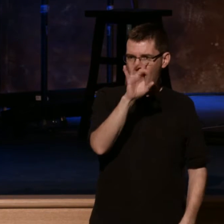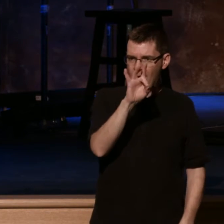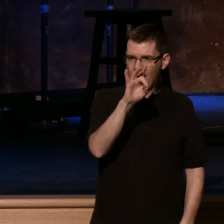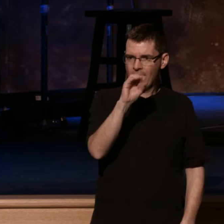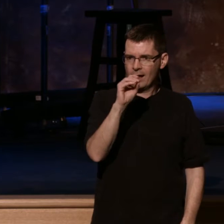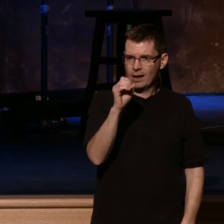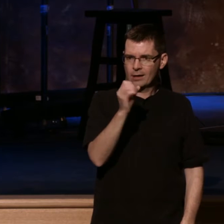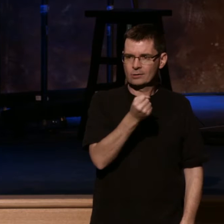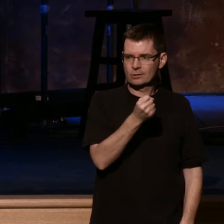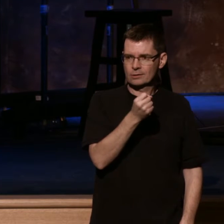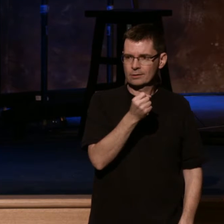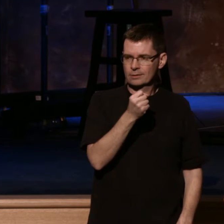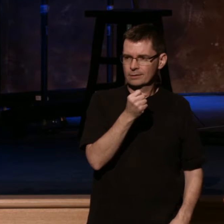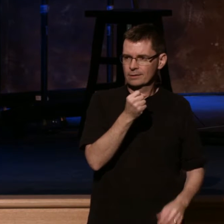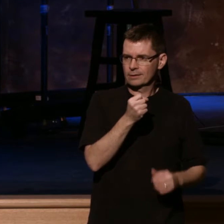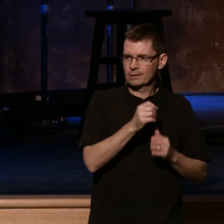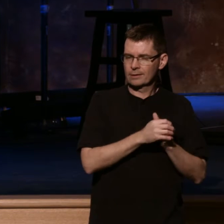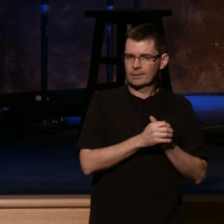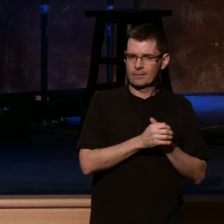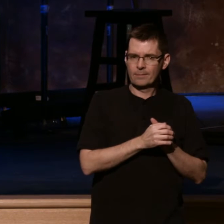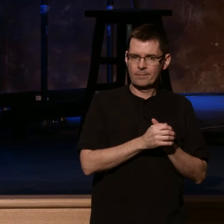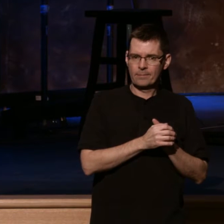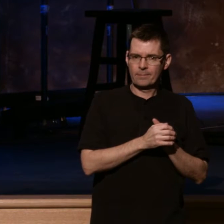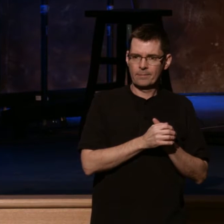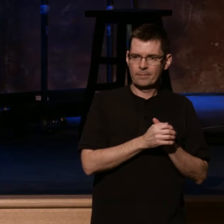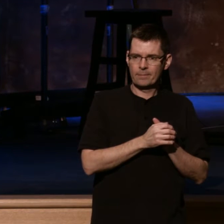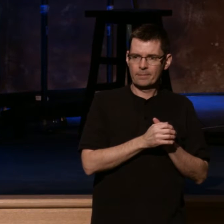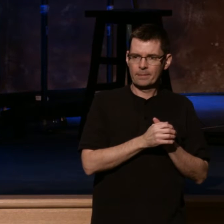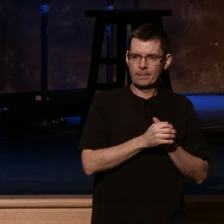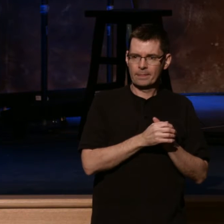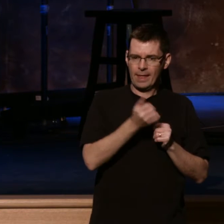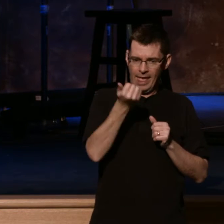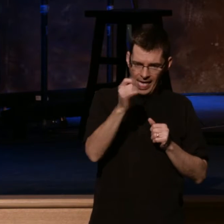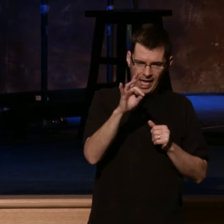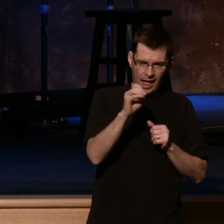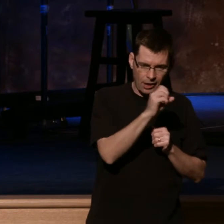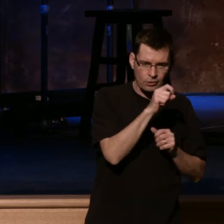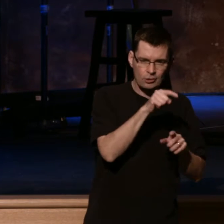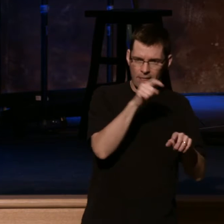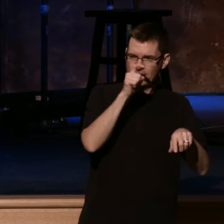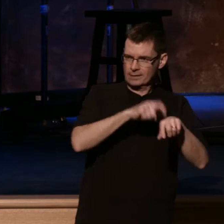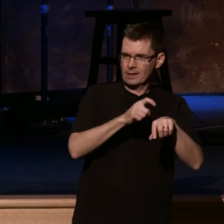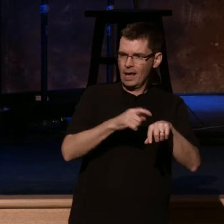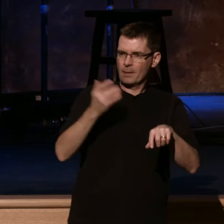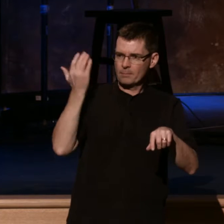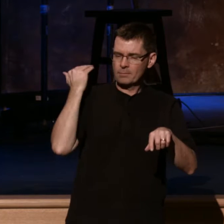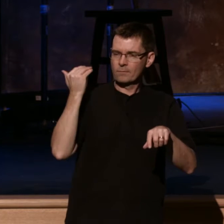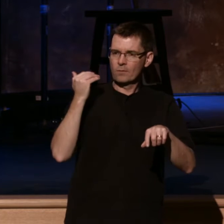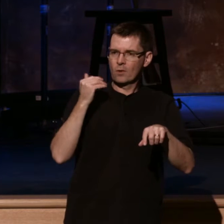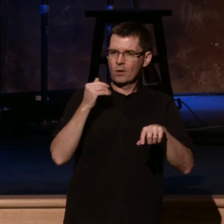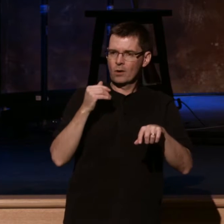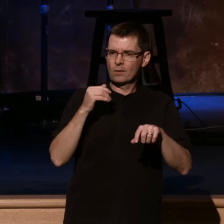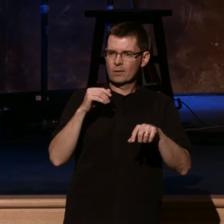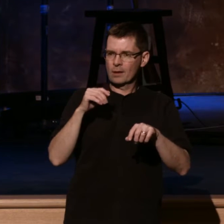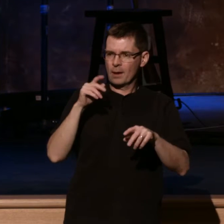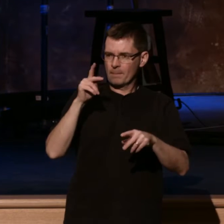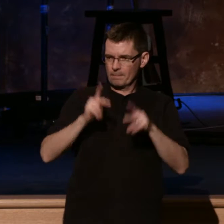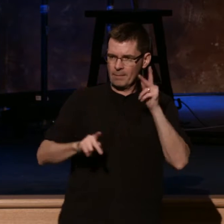well and very much mirrored, I think, in both of our countries. For example, in the United States, out of a population of 5,300